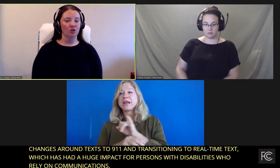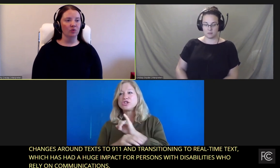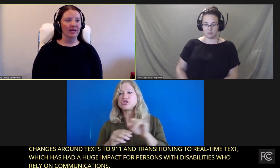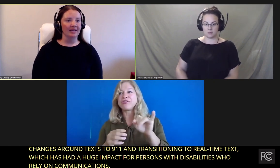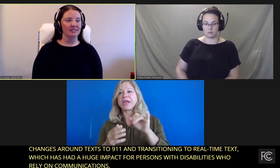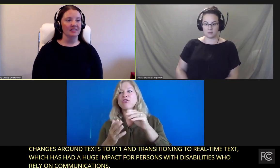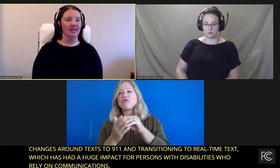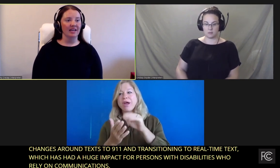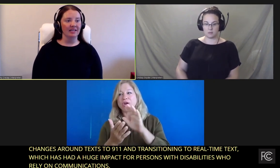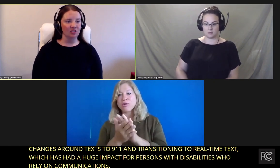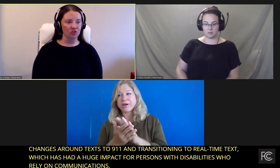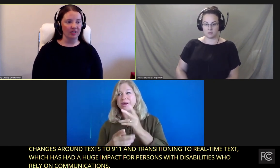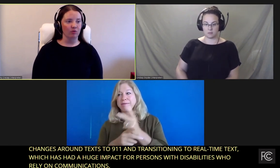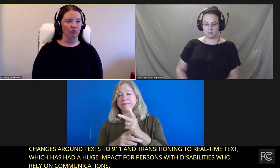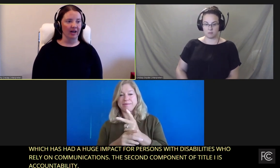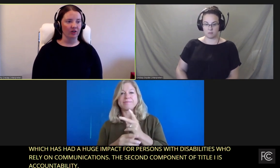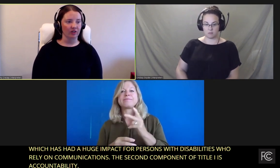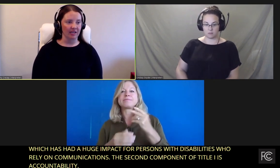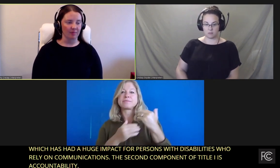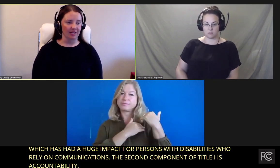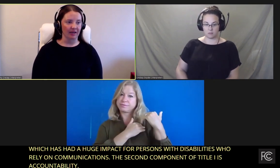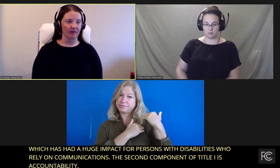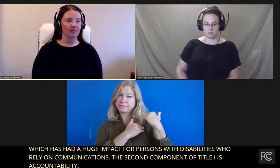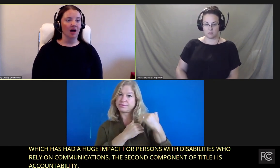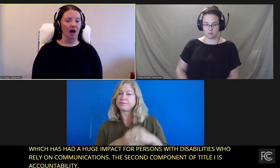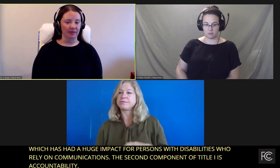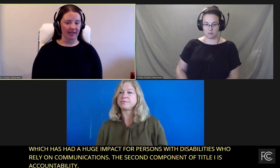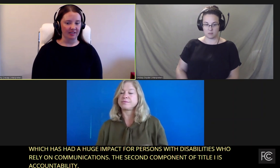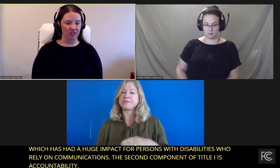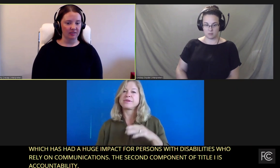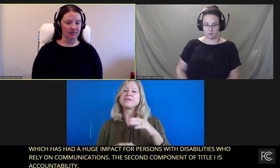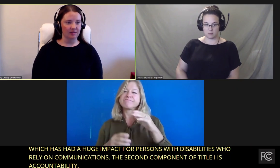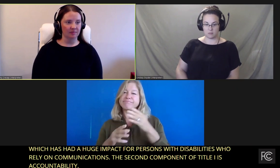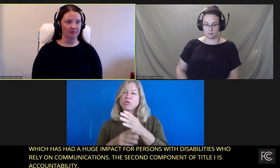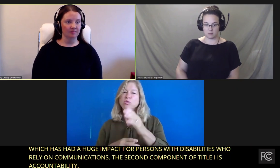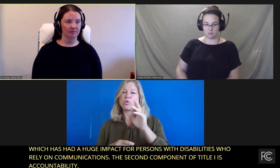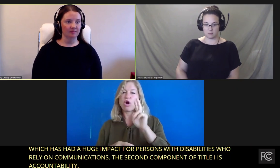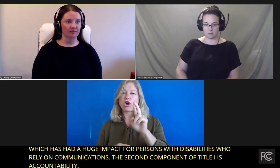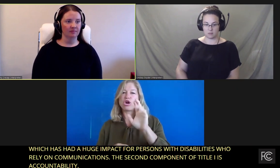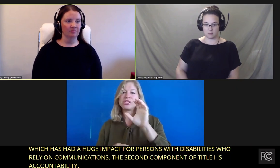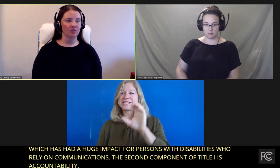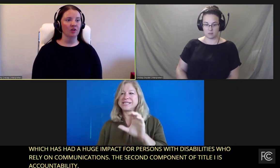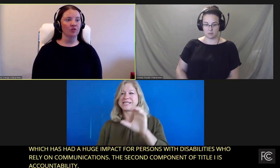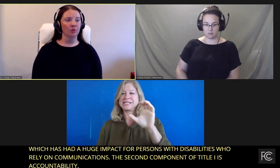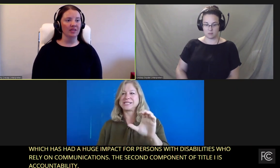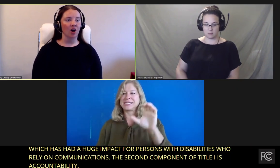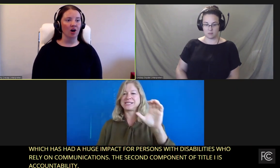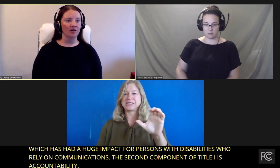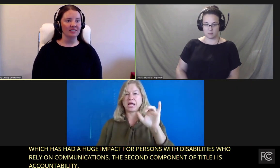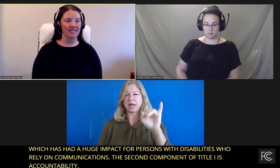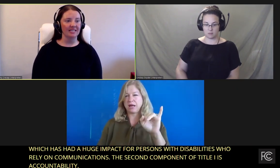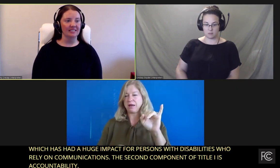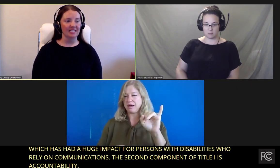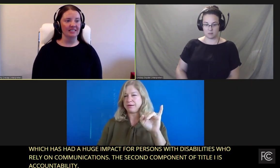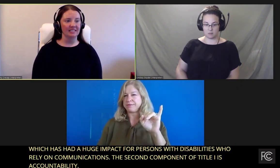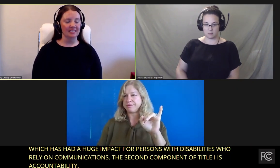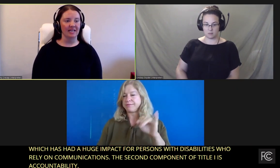creates industry record-keeping obligations through the